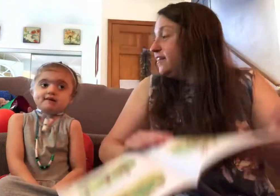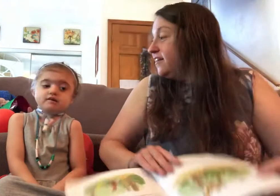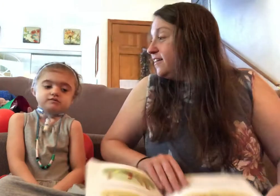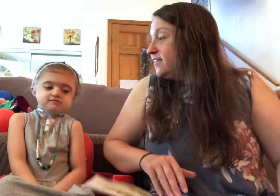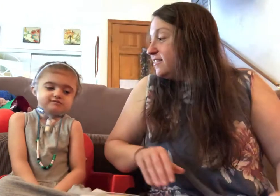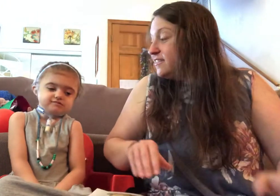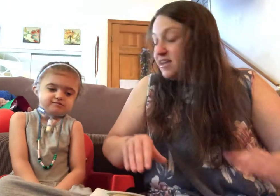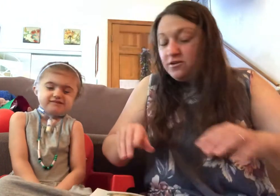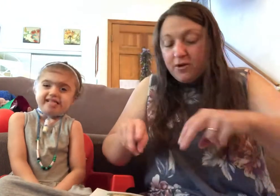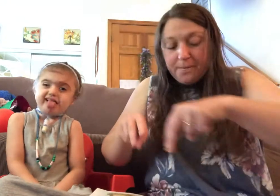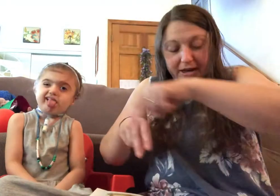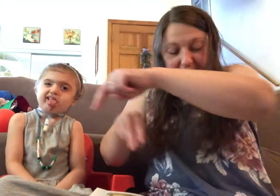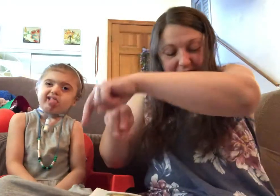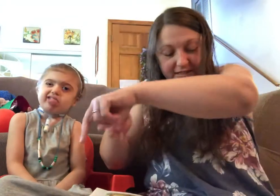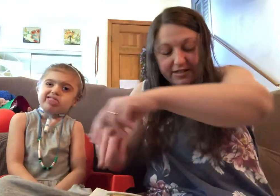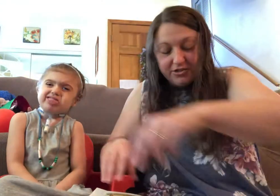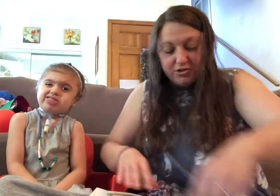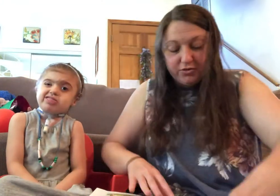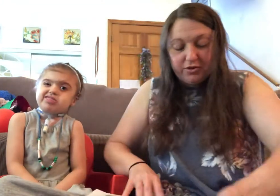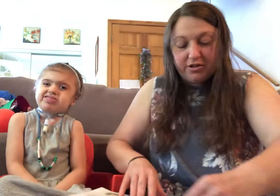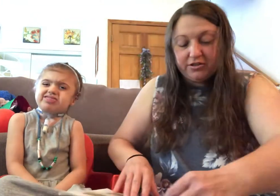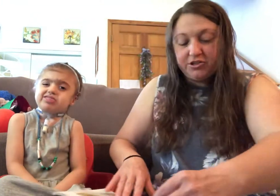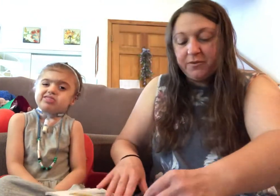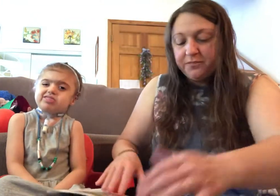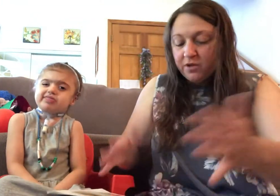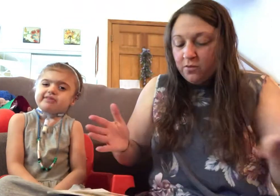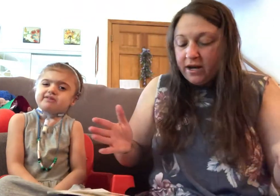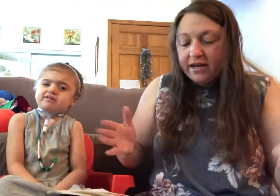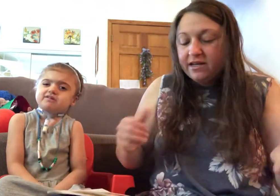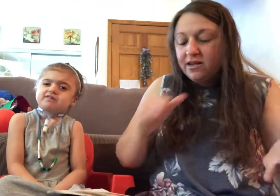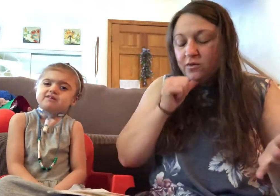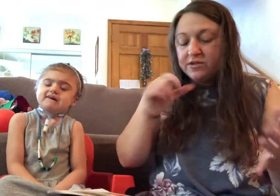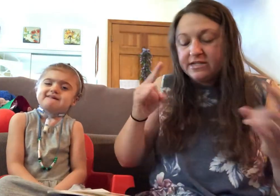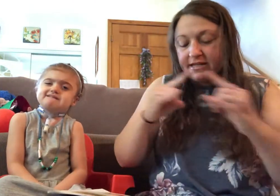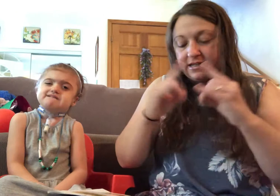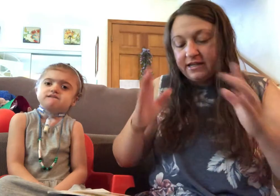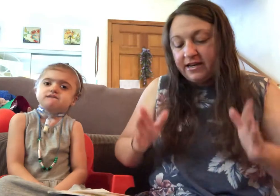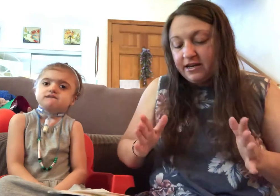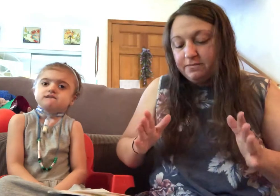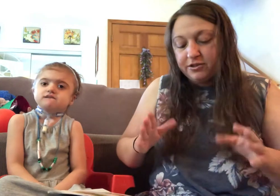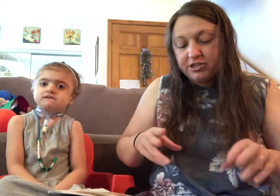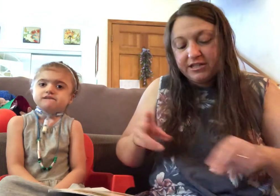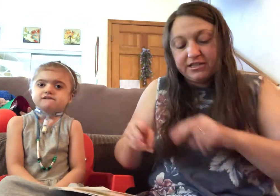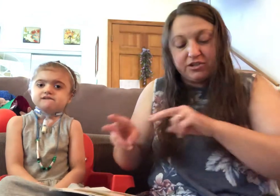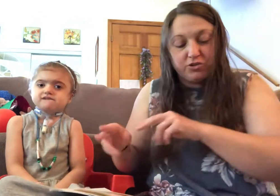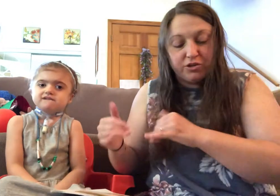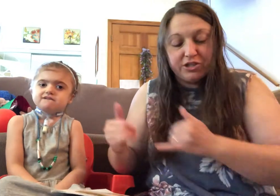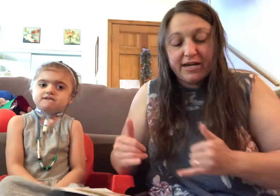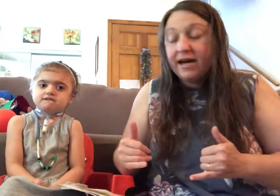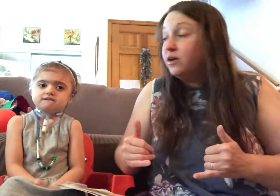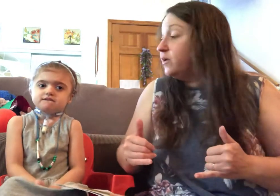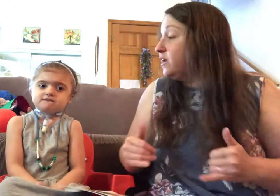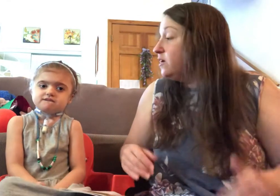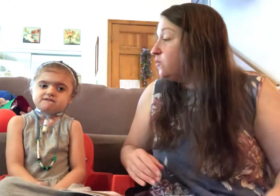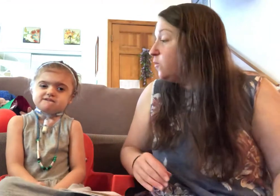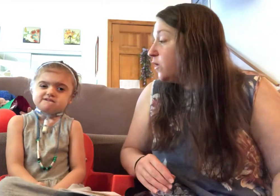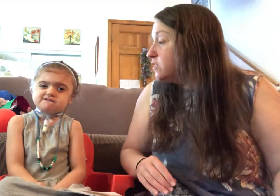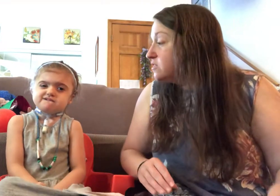They were passing George. Why, it was not the camper chasing George. Now it was